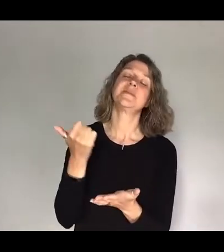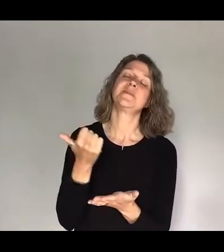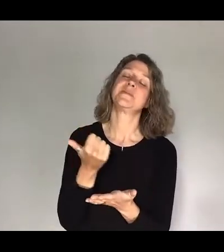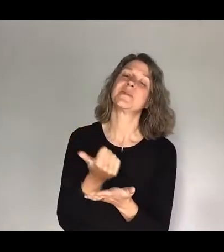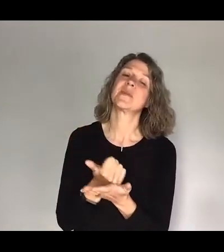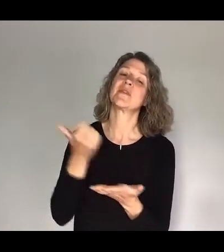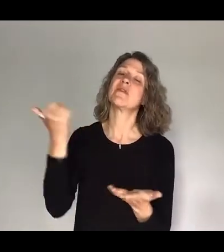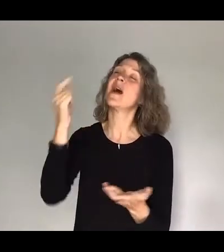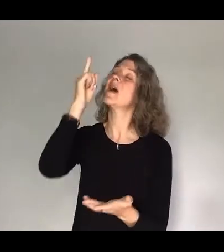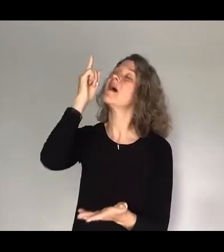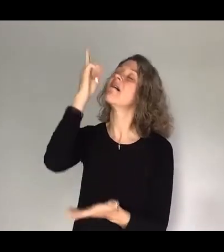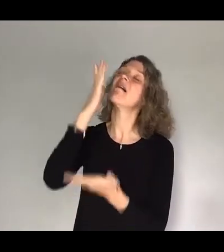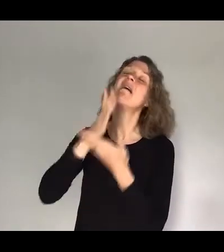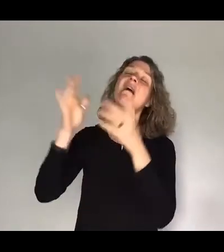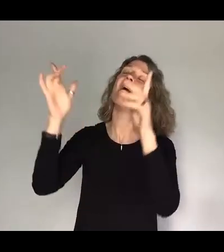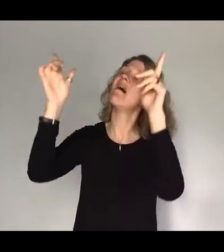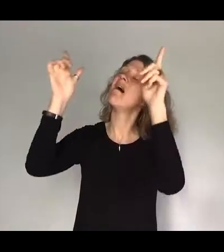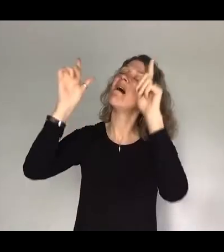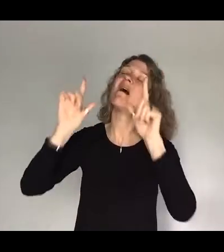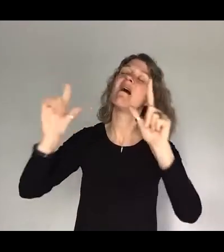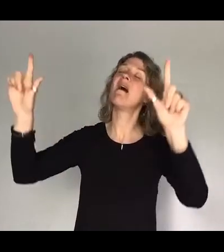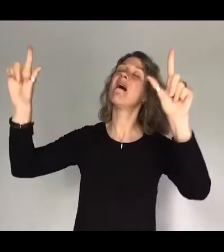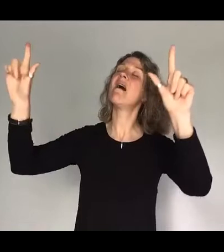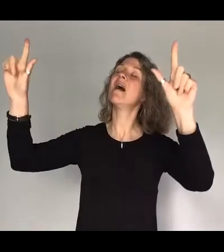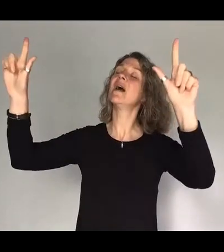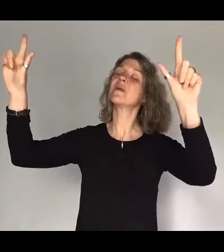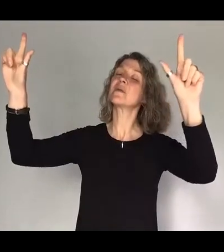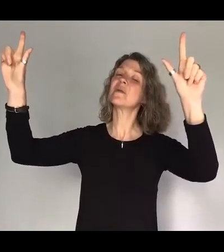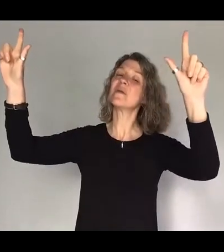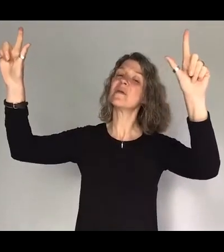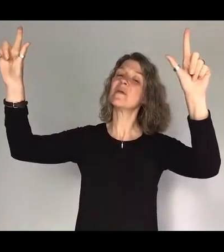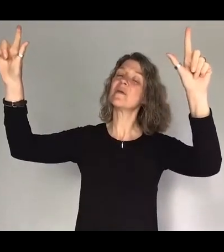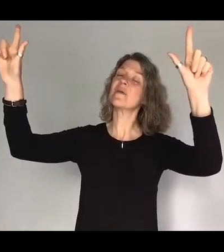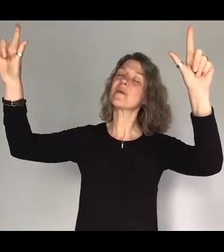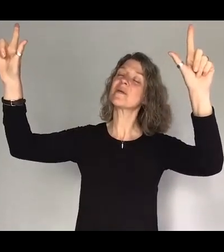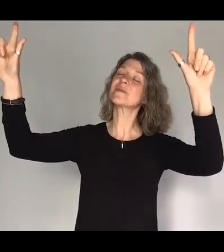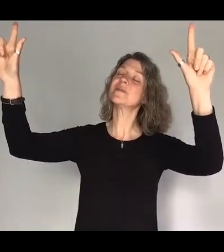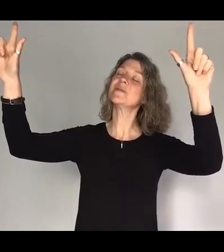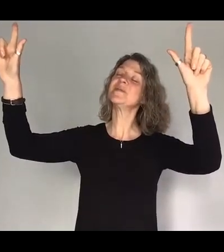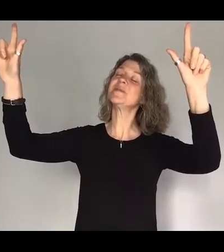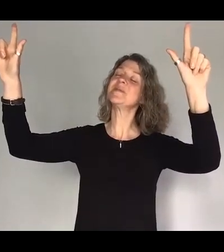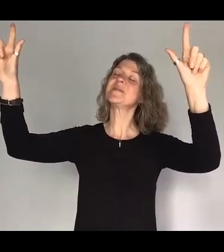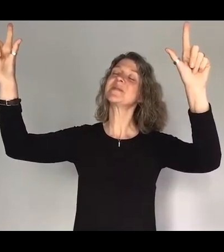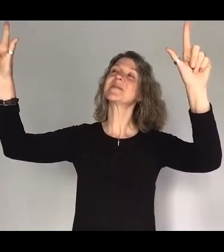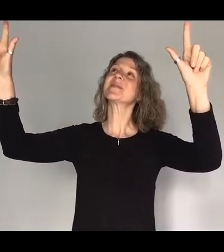Yes, great are you, Lord. You bring life,